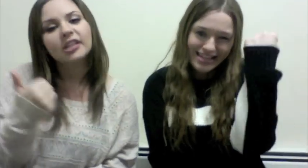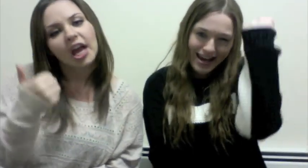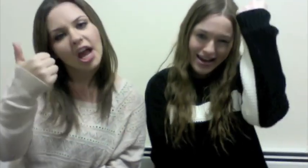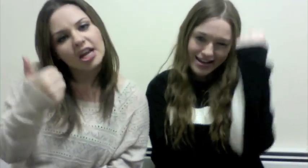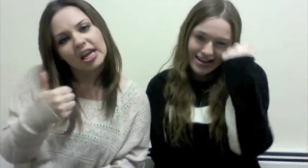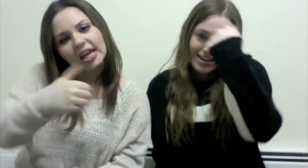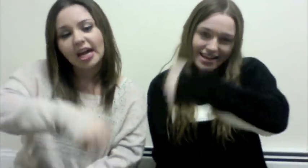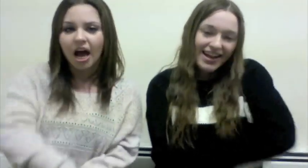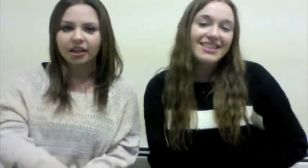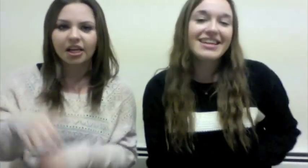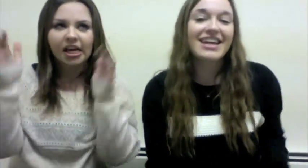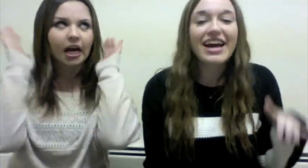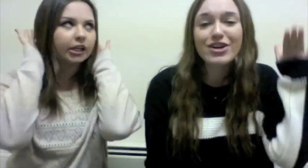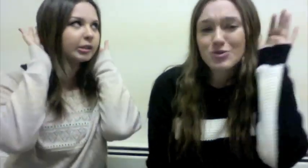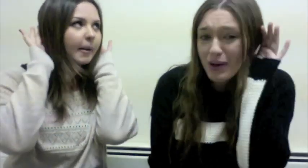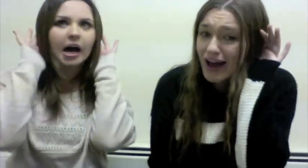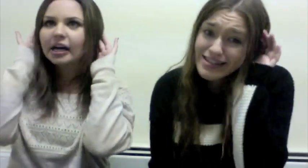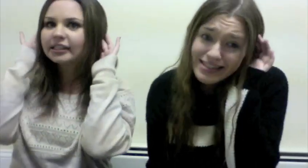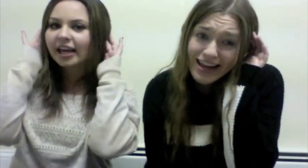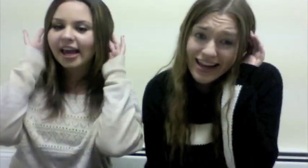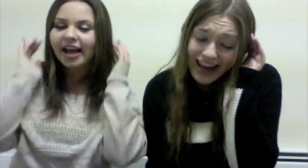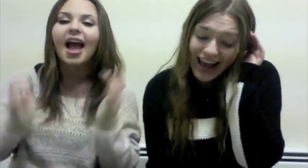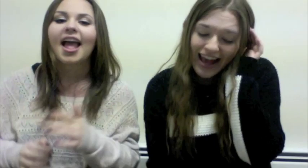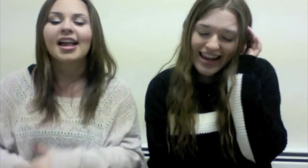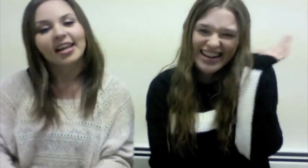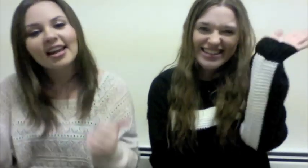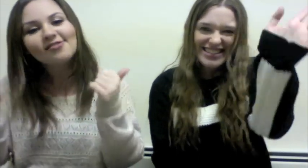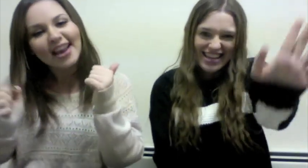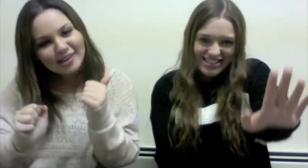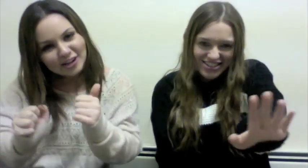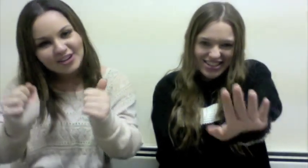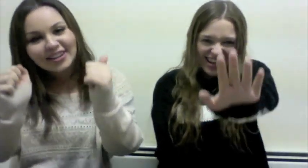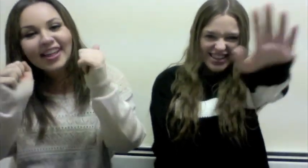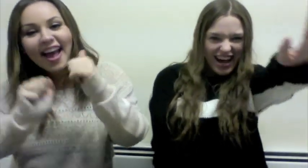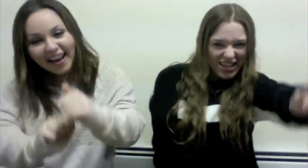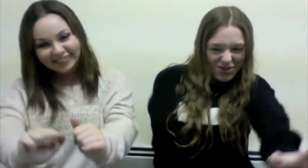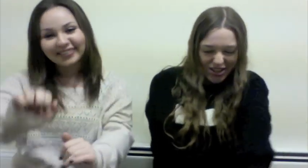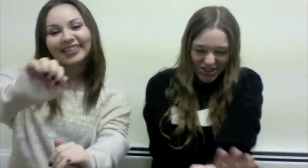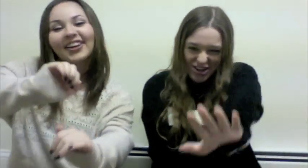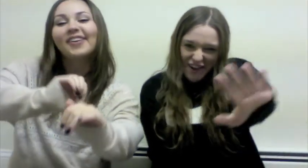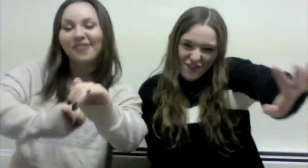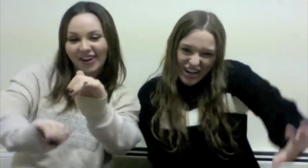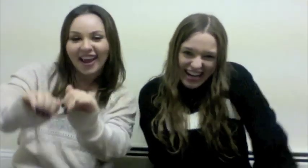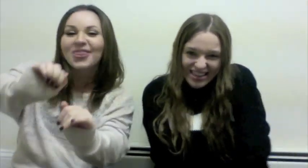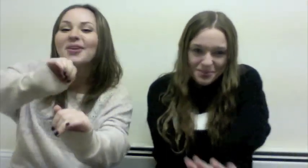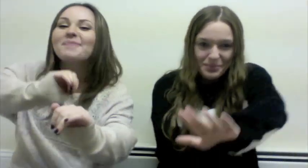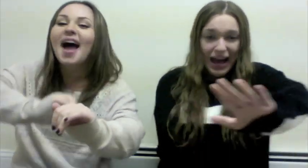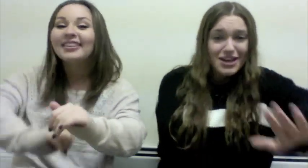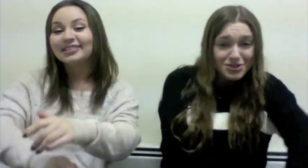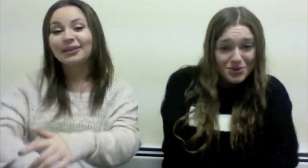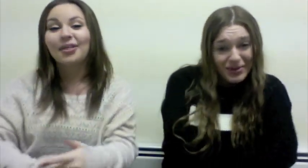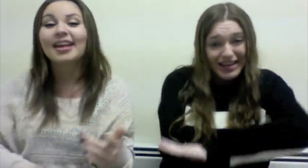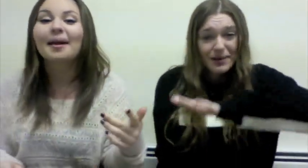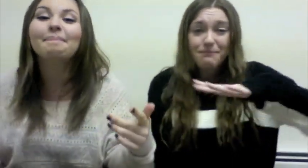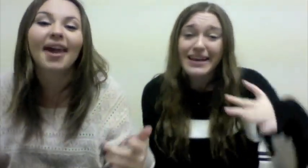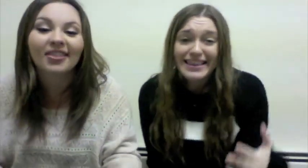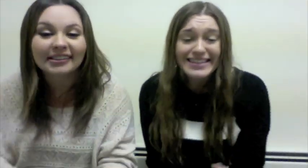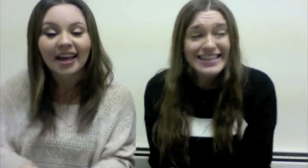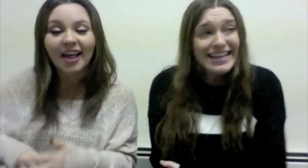Danny, Lydia hears buzzing. Aiden takes her to class, wants her to forget the past, so they can make this